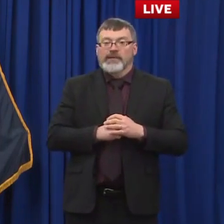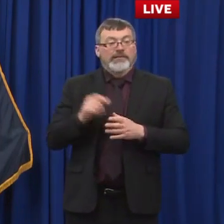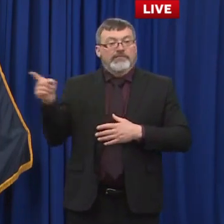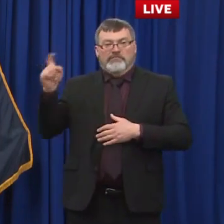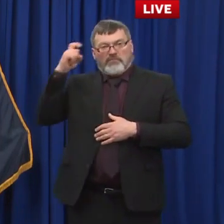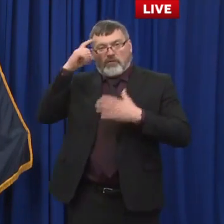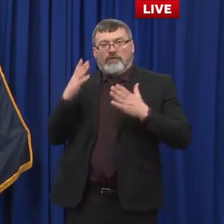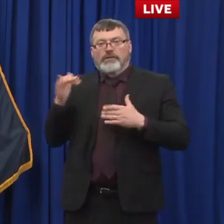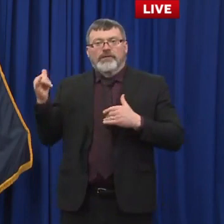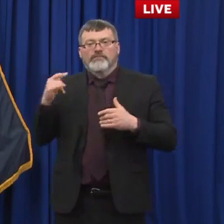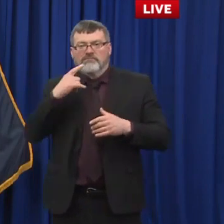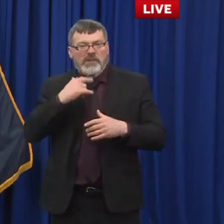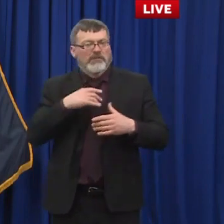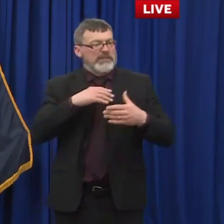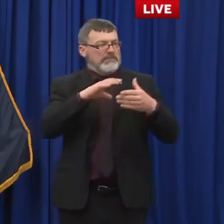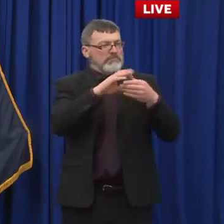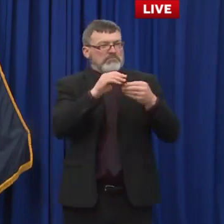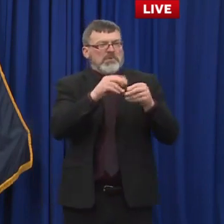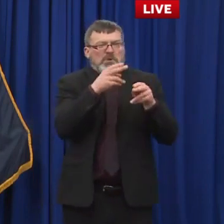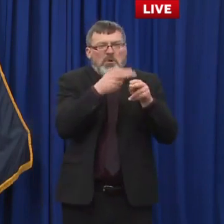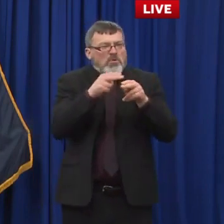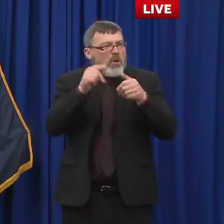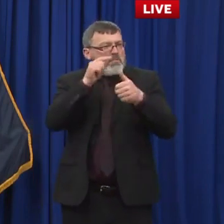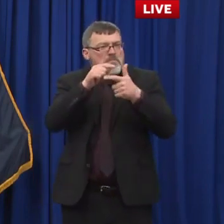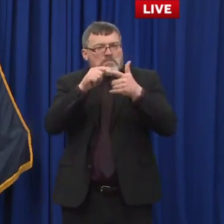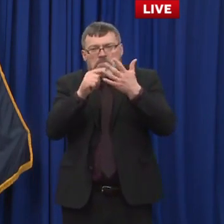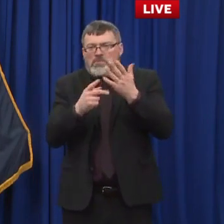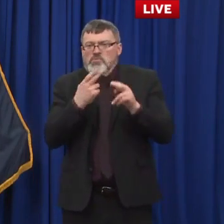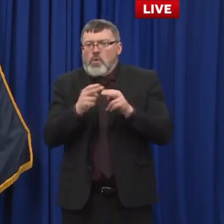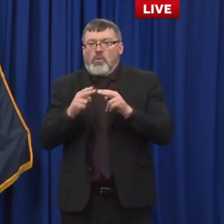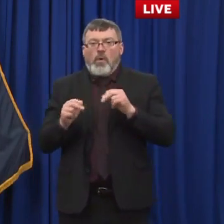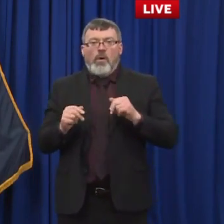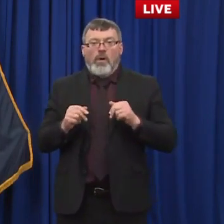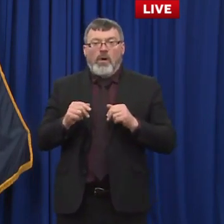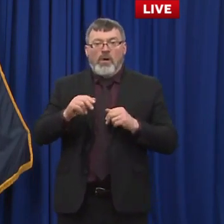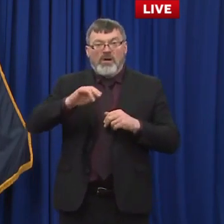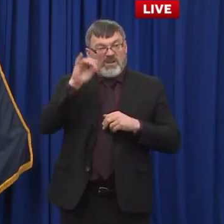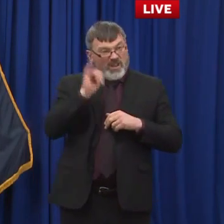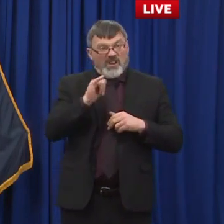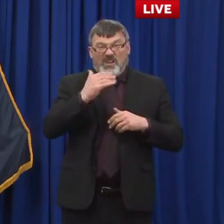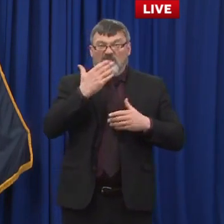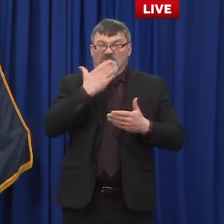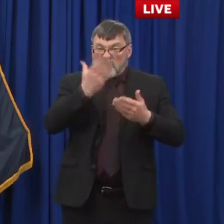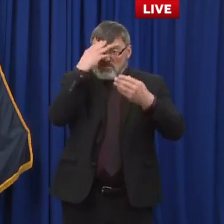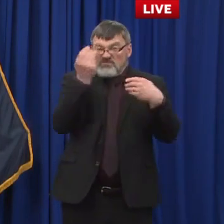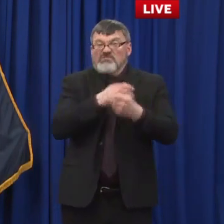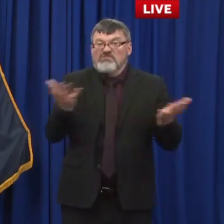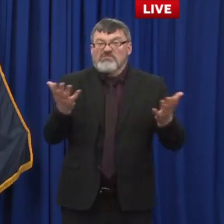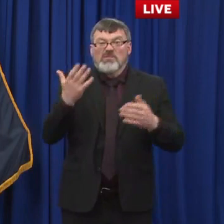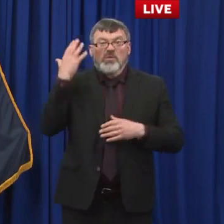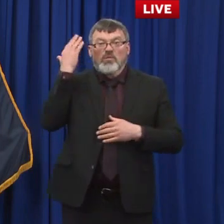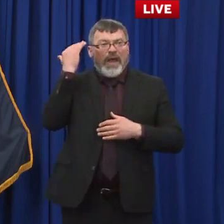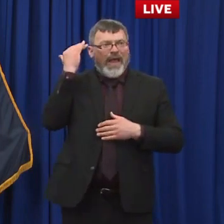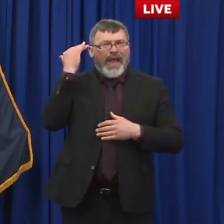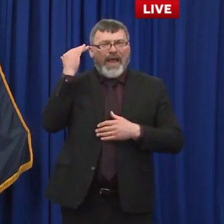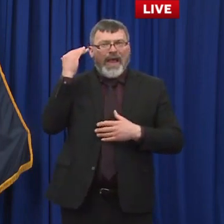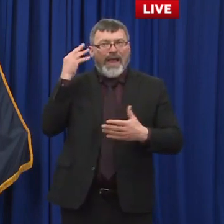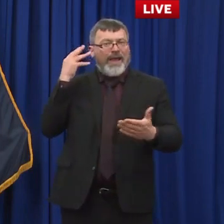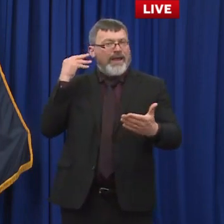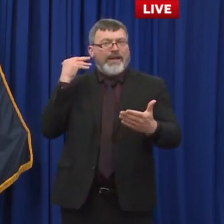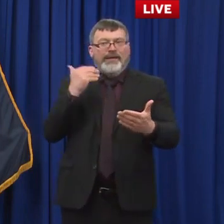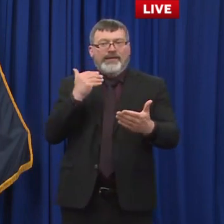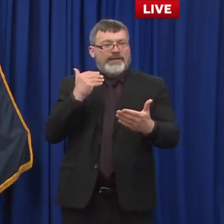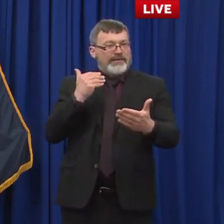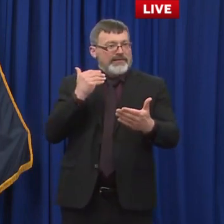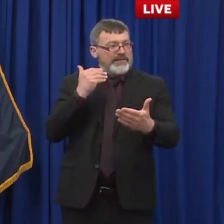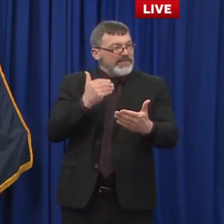Um, some good news stuff. You know, as we fully, as we work to fully reopen our state over the next few weeks, we obviously continue to